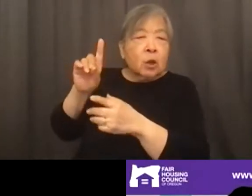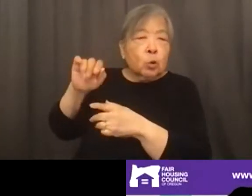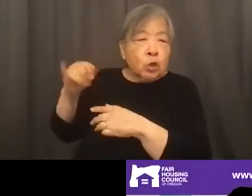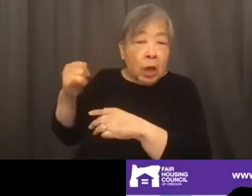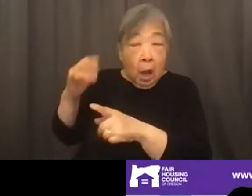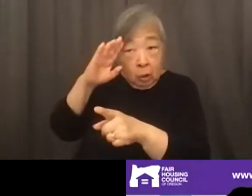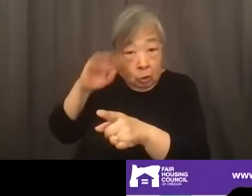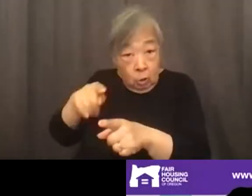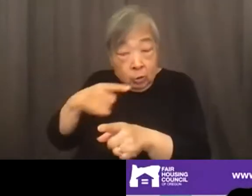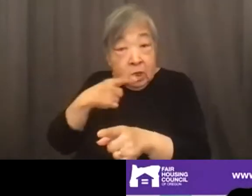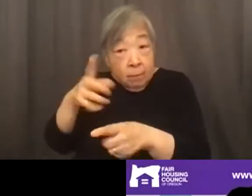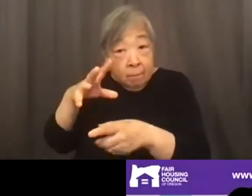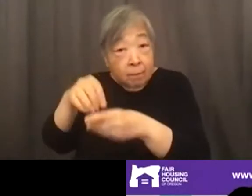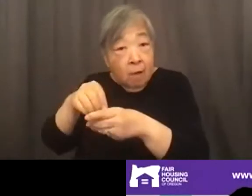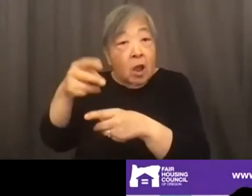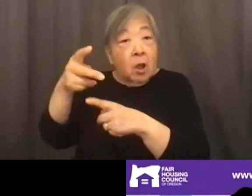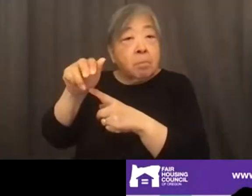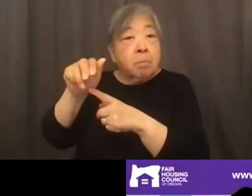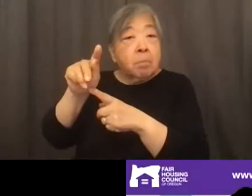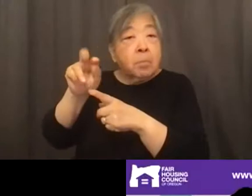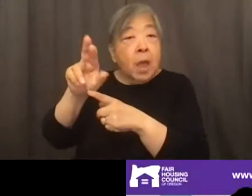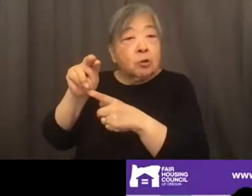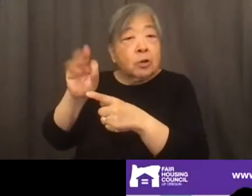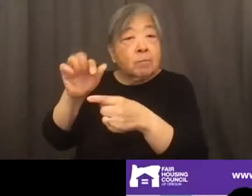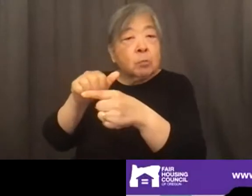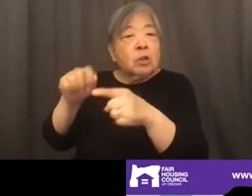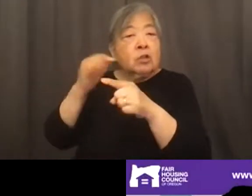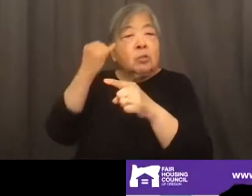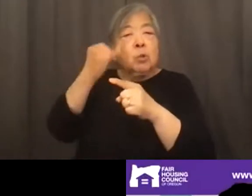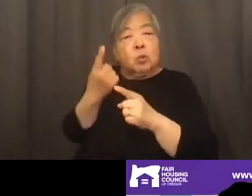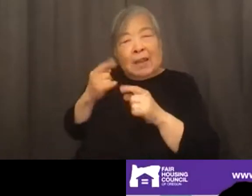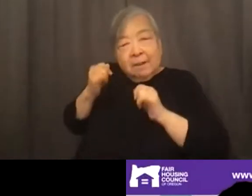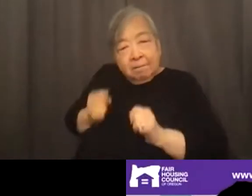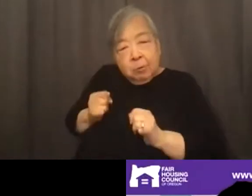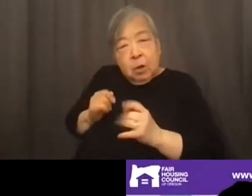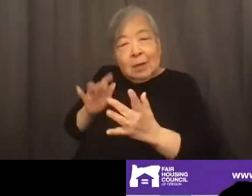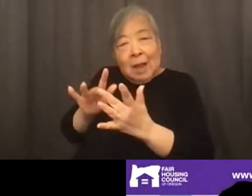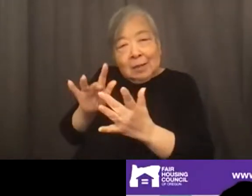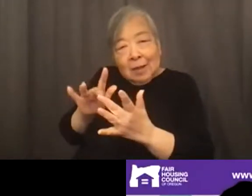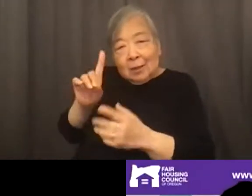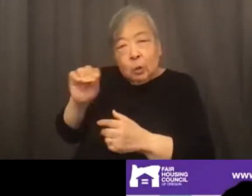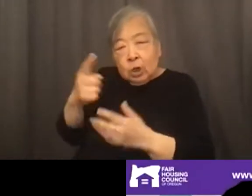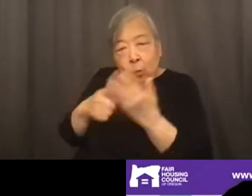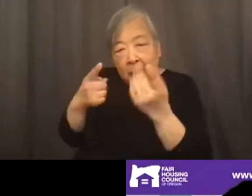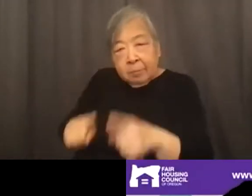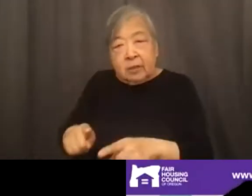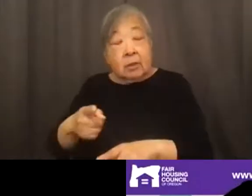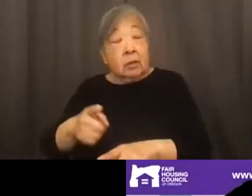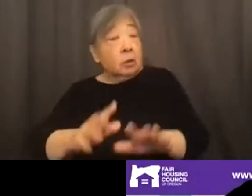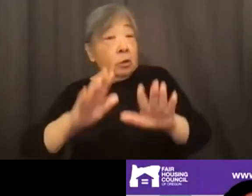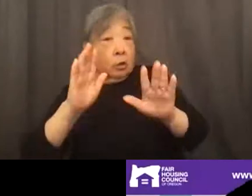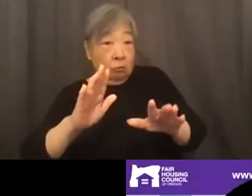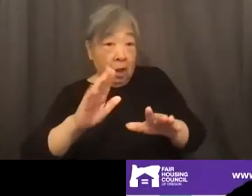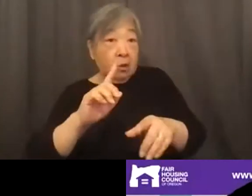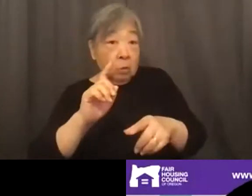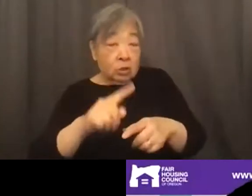pattern and practice pieces, but what if individuals contact the DOJ? Yeah, um, that's a great question. And they will always get a call back. We